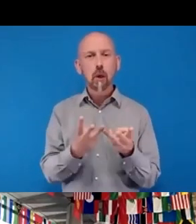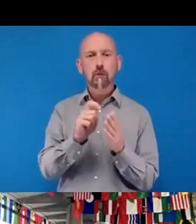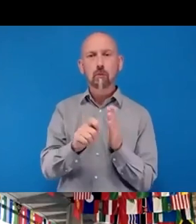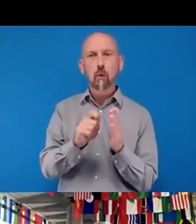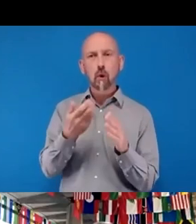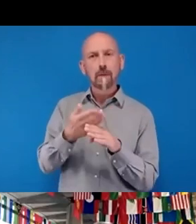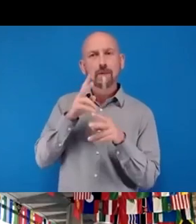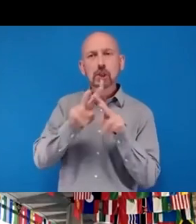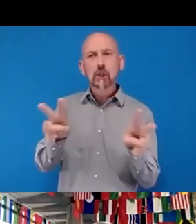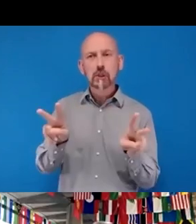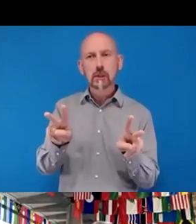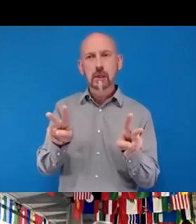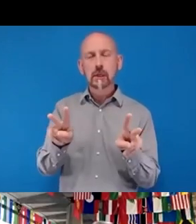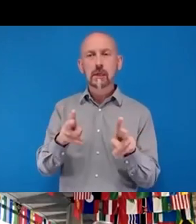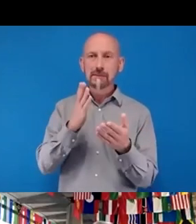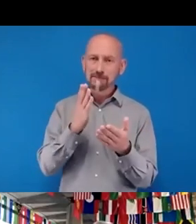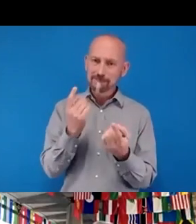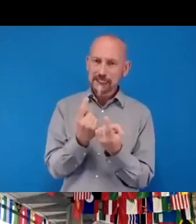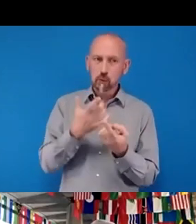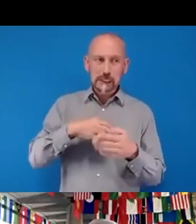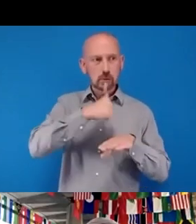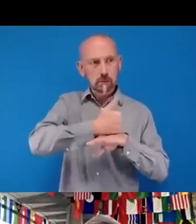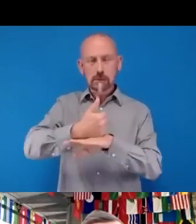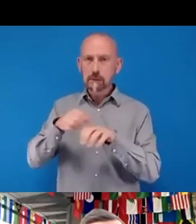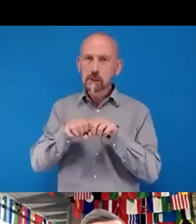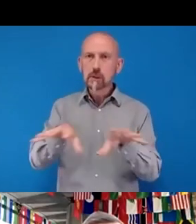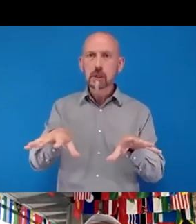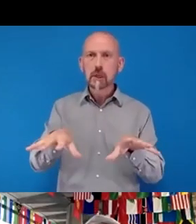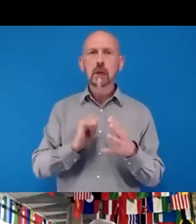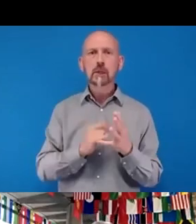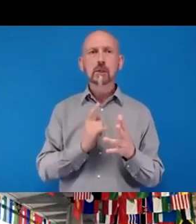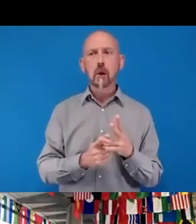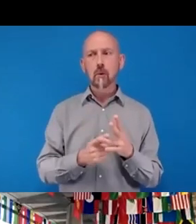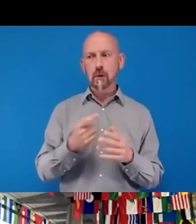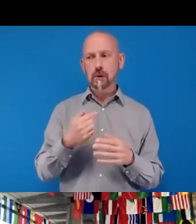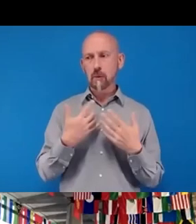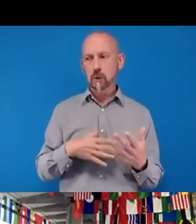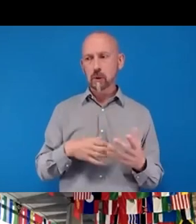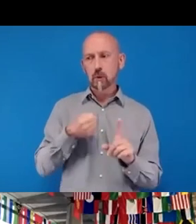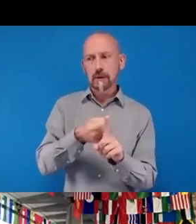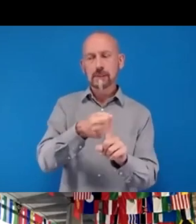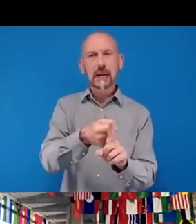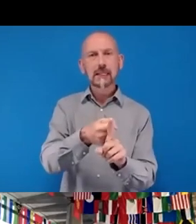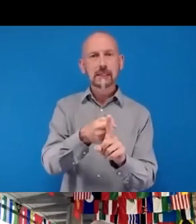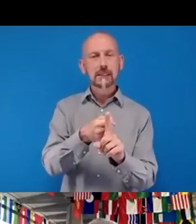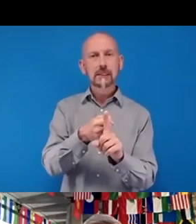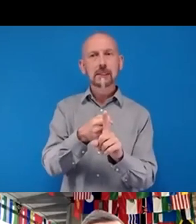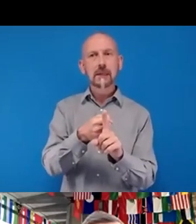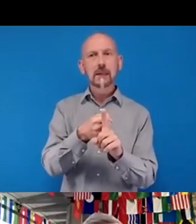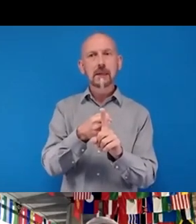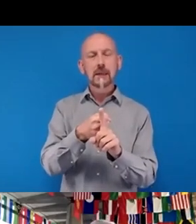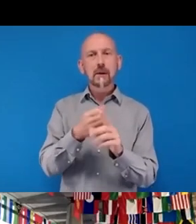here today emphasize the strengthening of primary eye